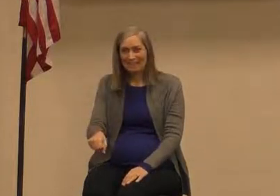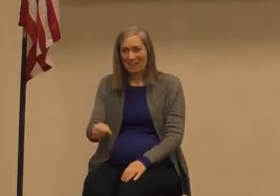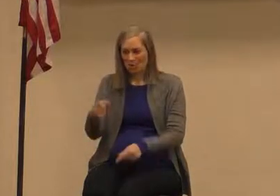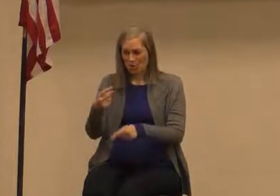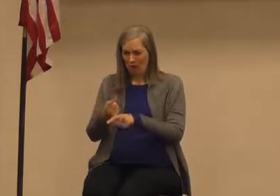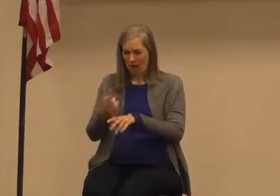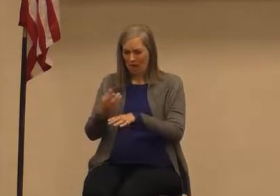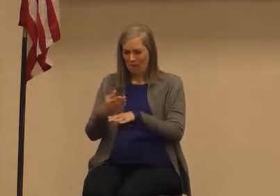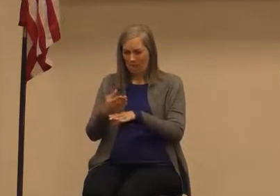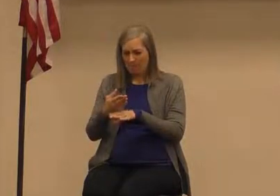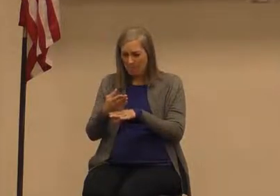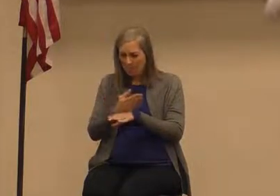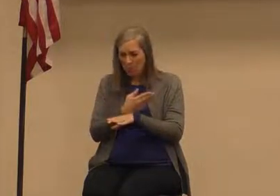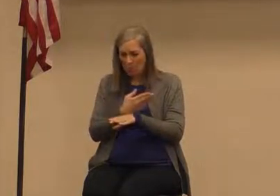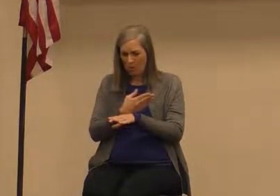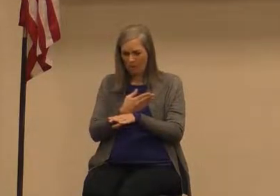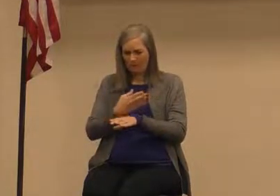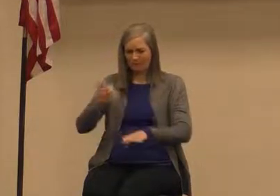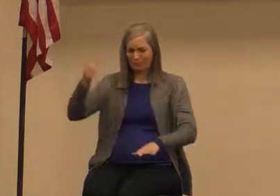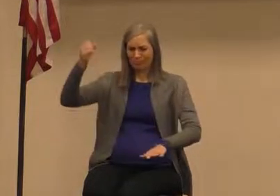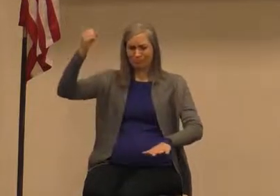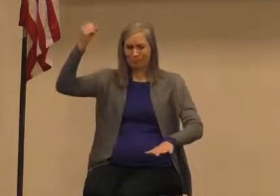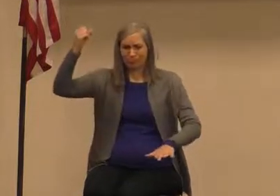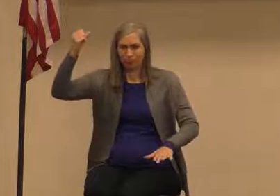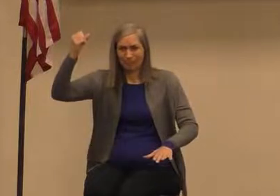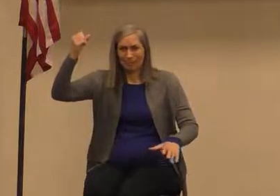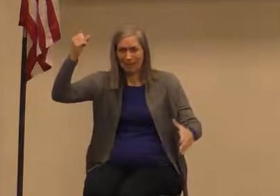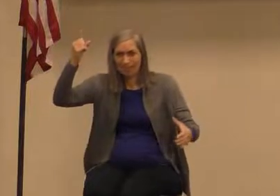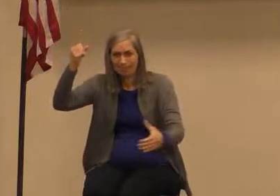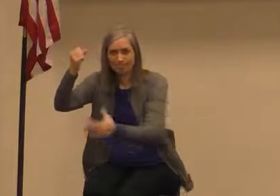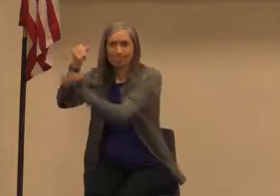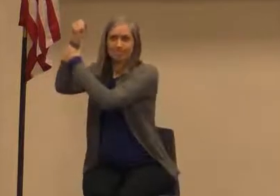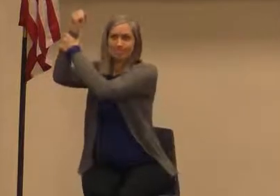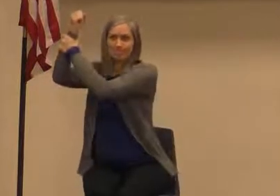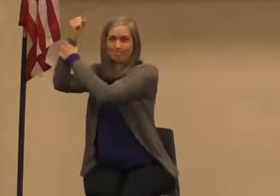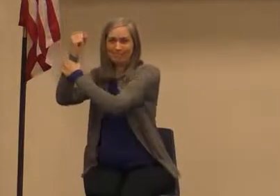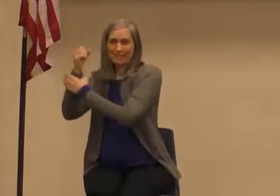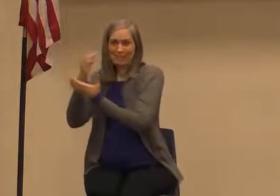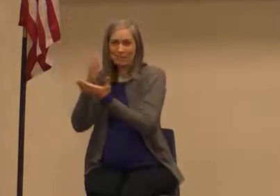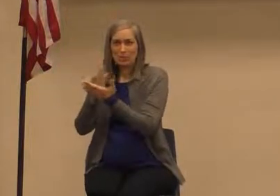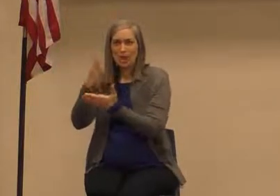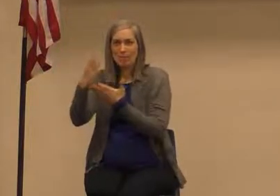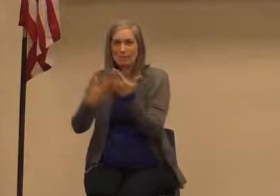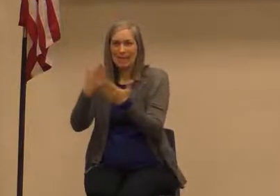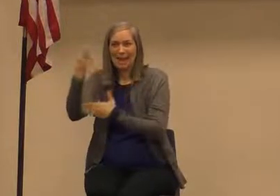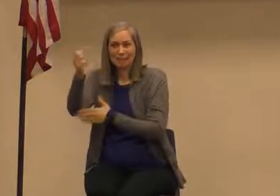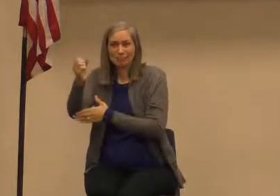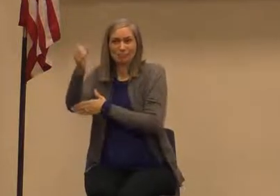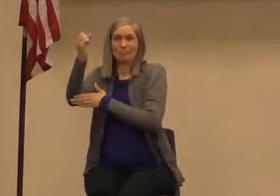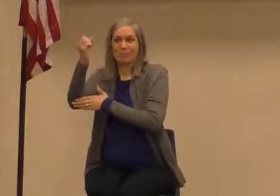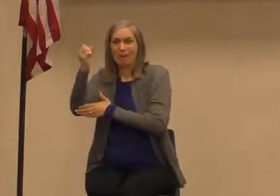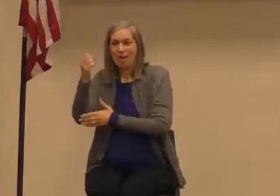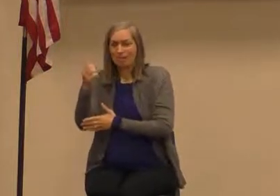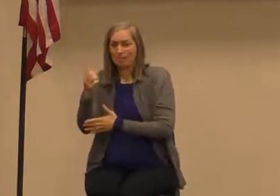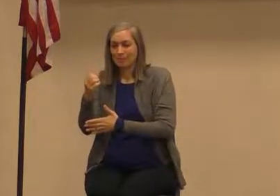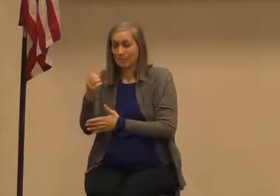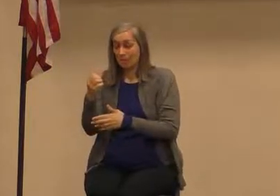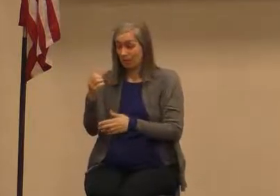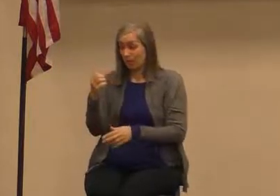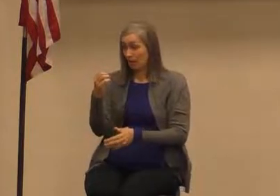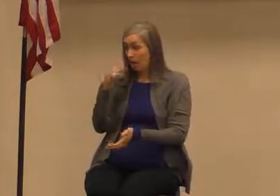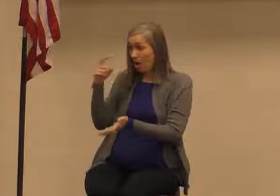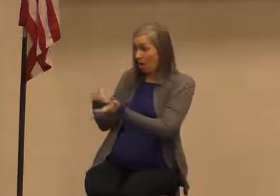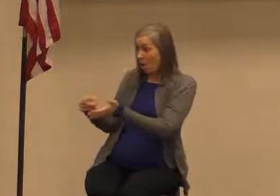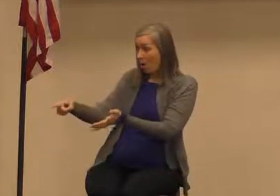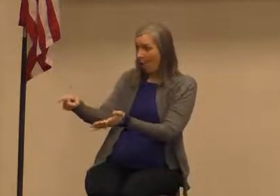slay him he stops his hand and then in the thicket there is a ram he says see that ram right there whoa where did that come from doesn't matter